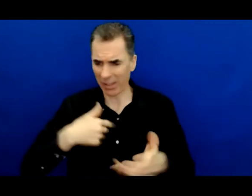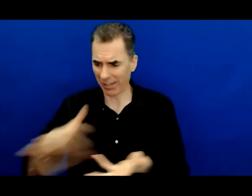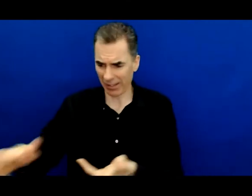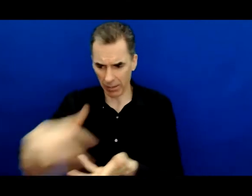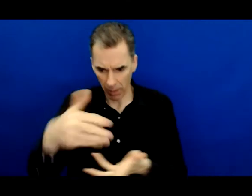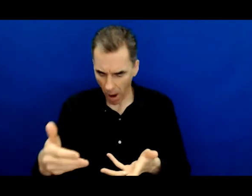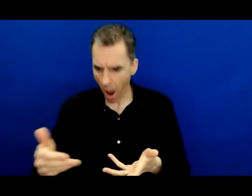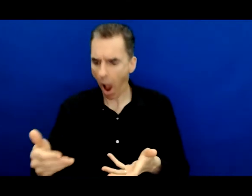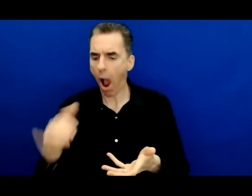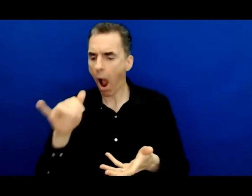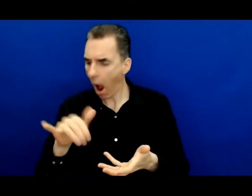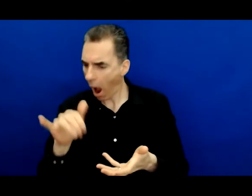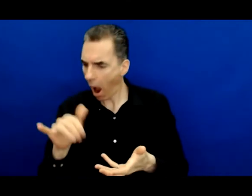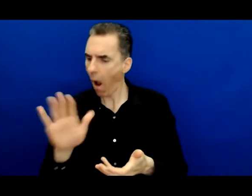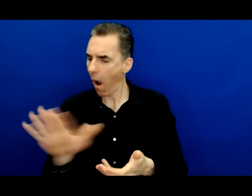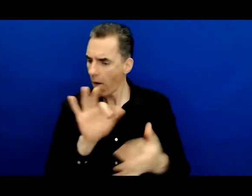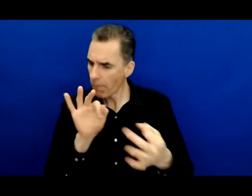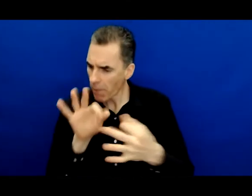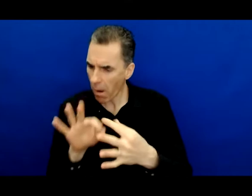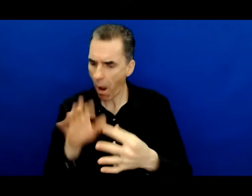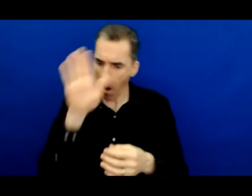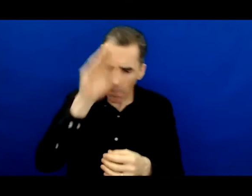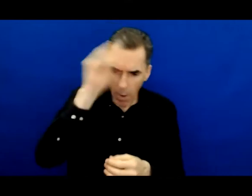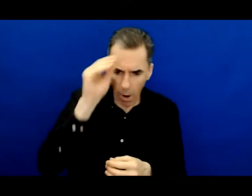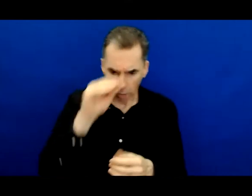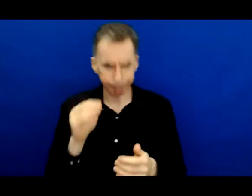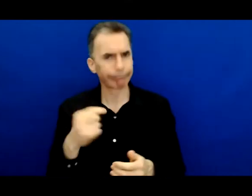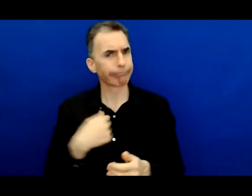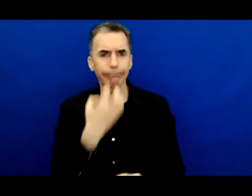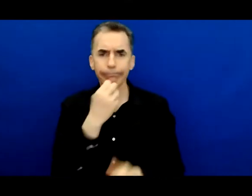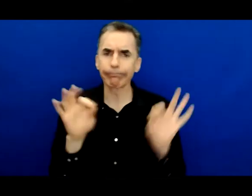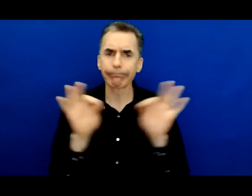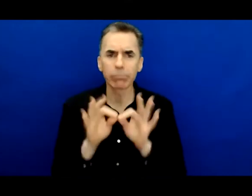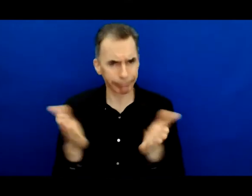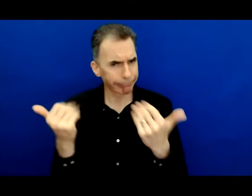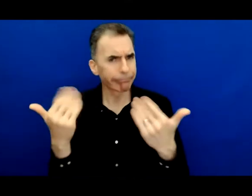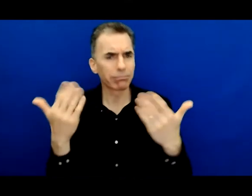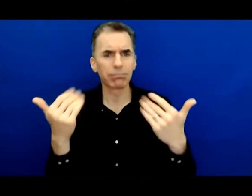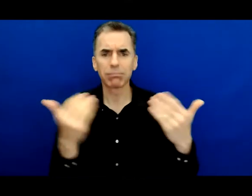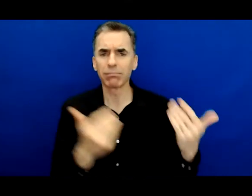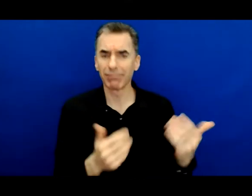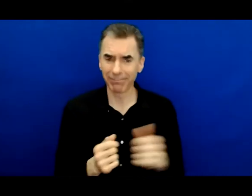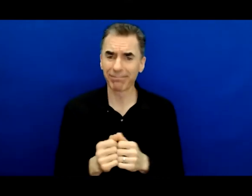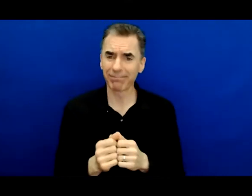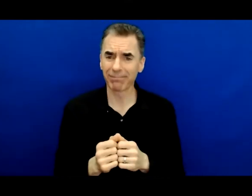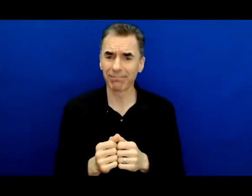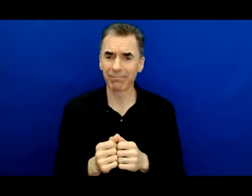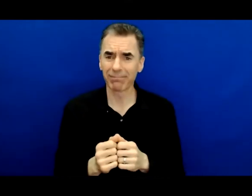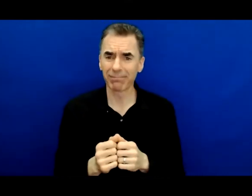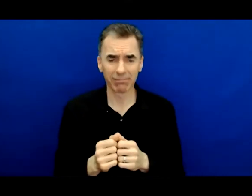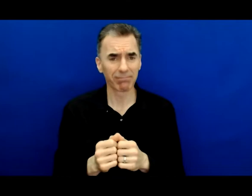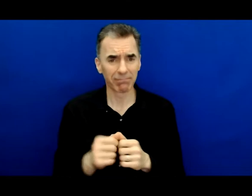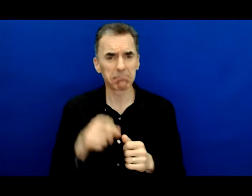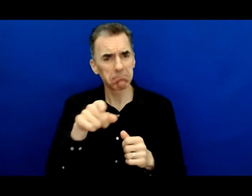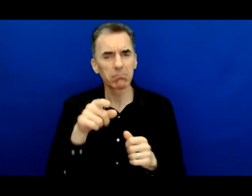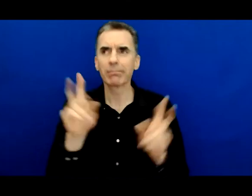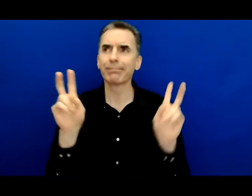us. And we just want you to, you know, take the ride and, and that, and at the end